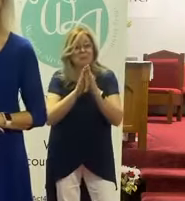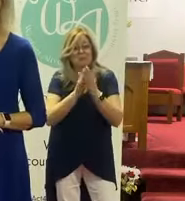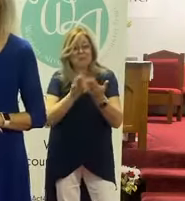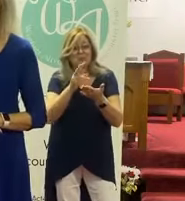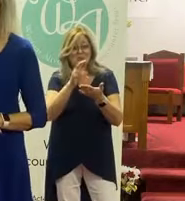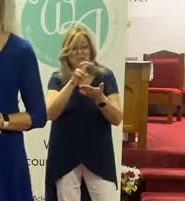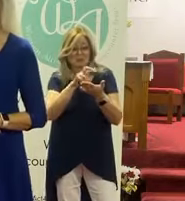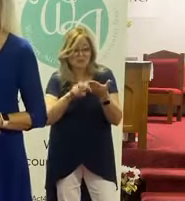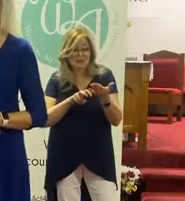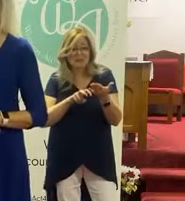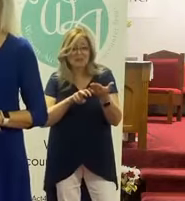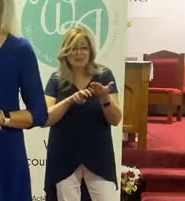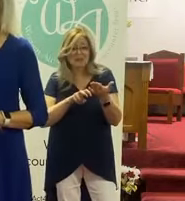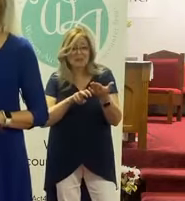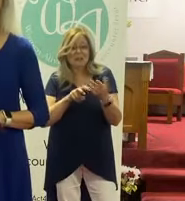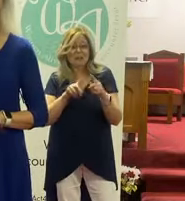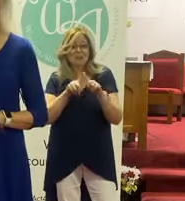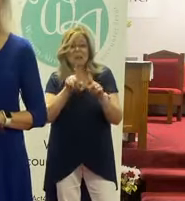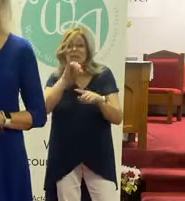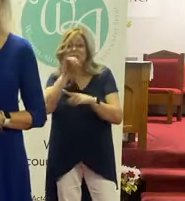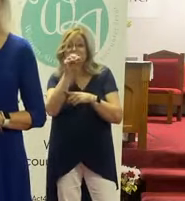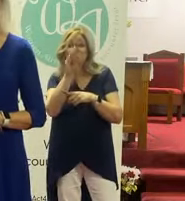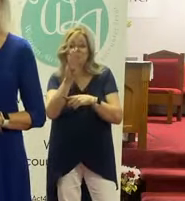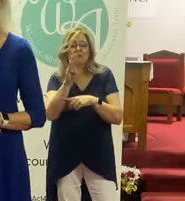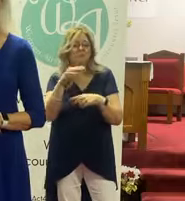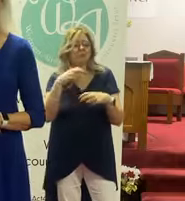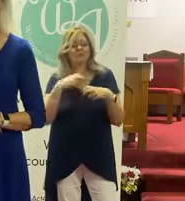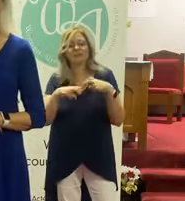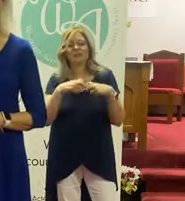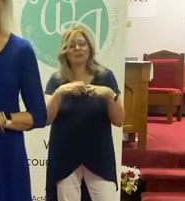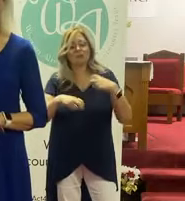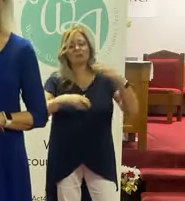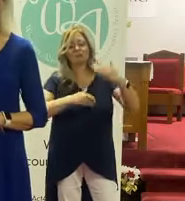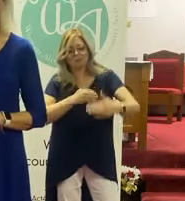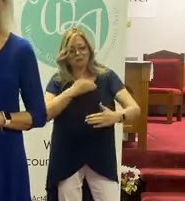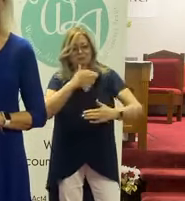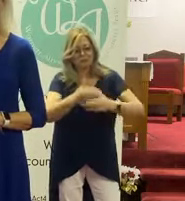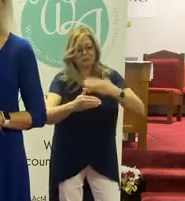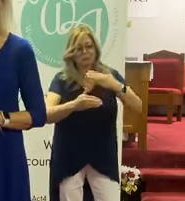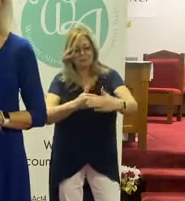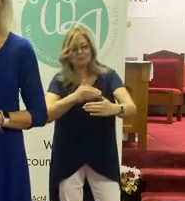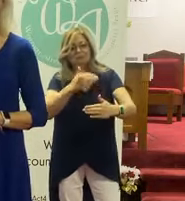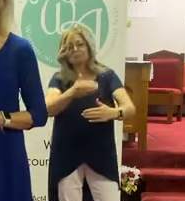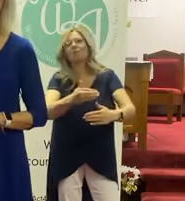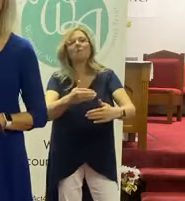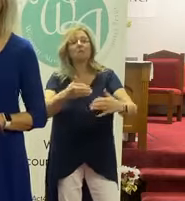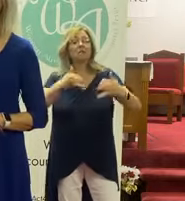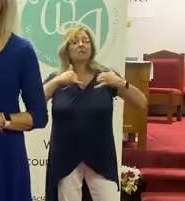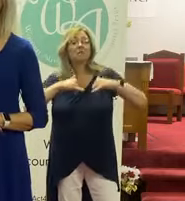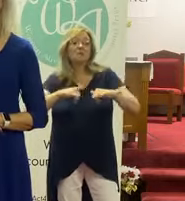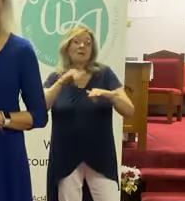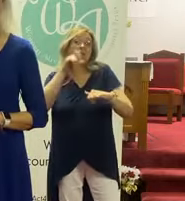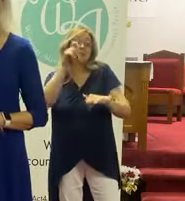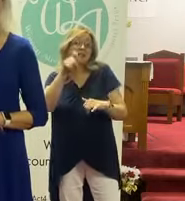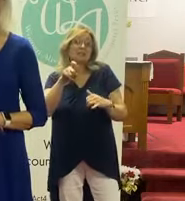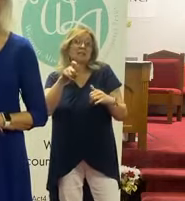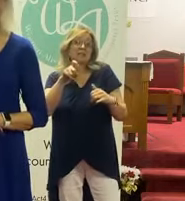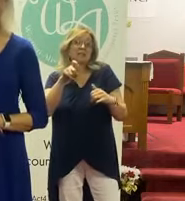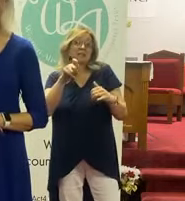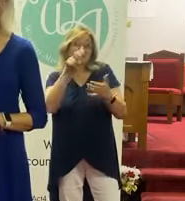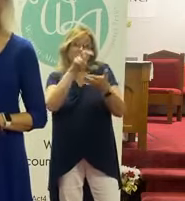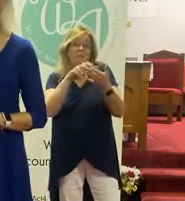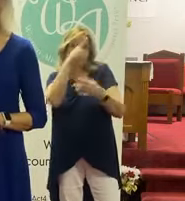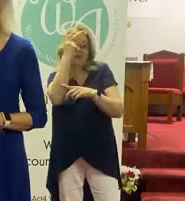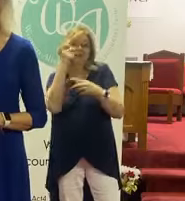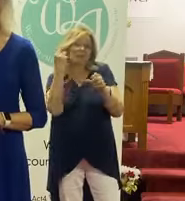to walk through. Job went through a very difficult time. But we have to read it because there's a victory in